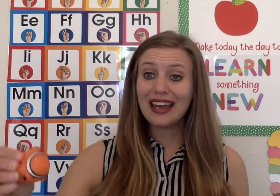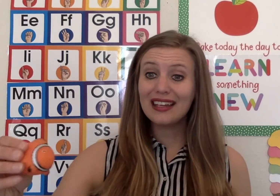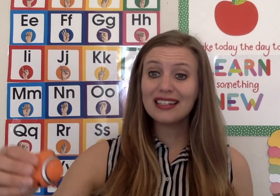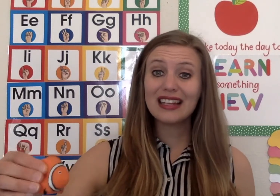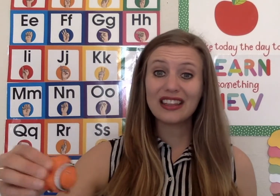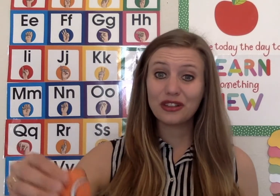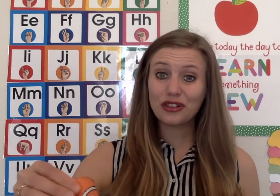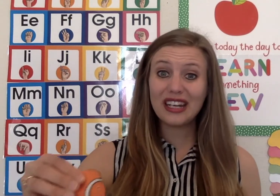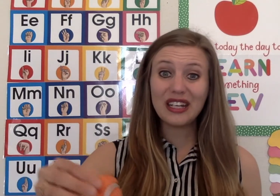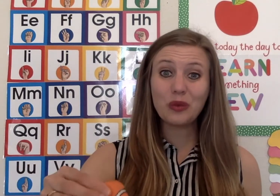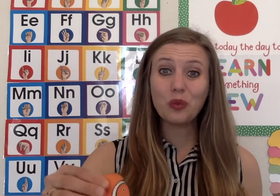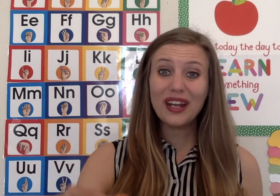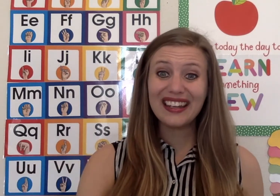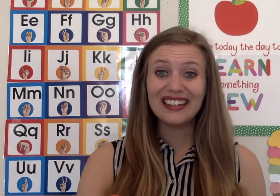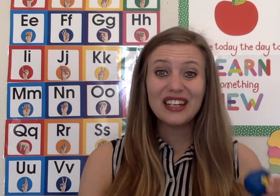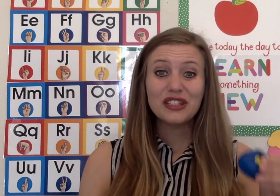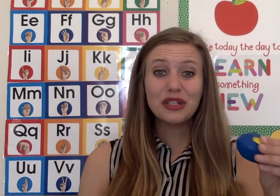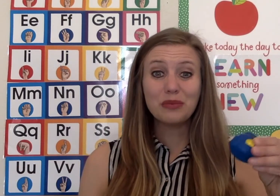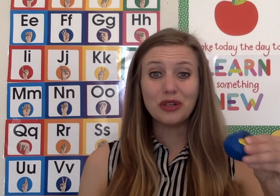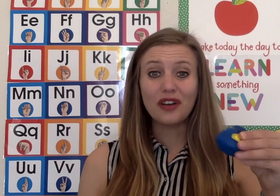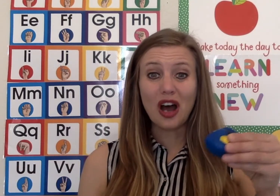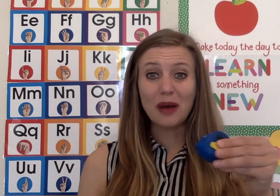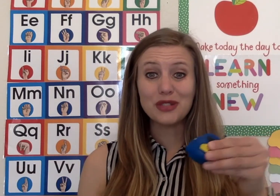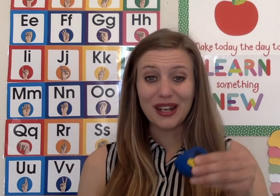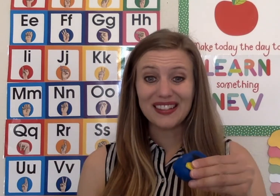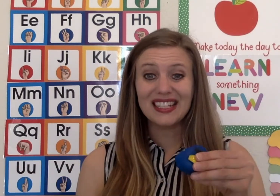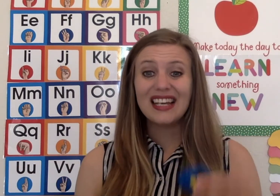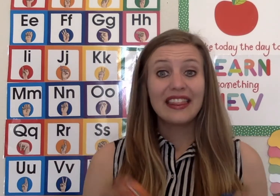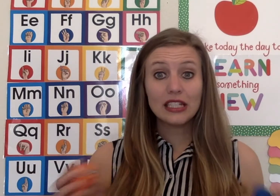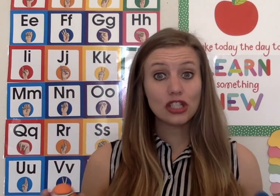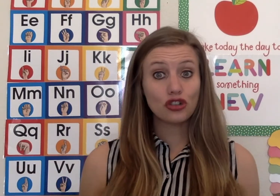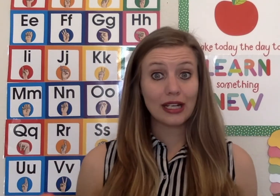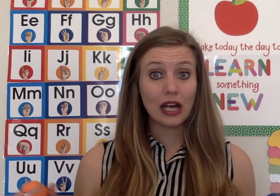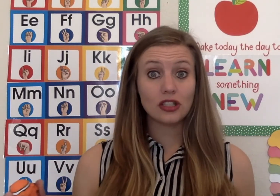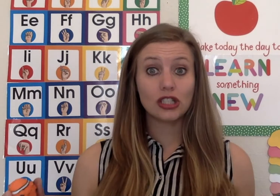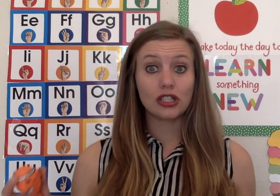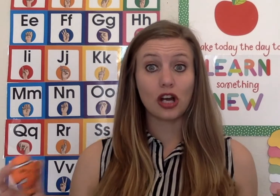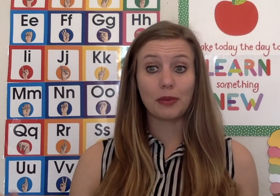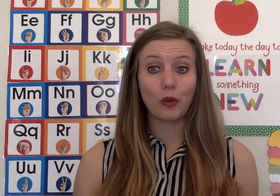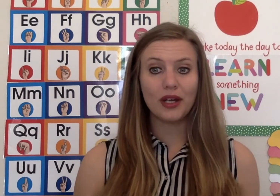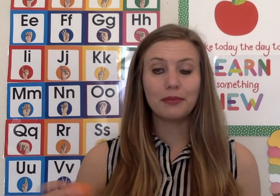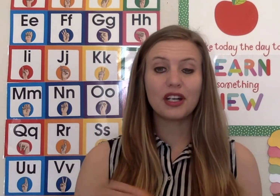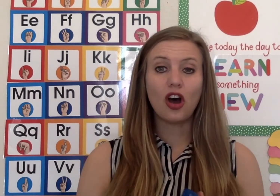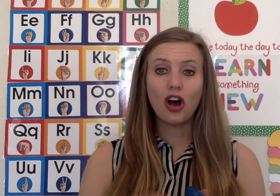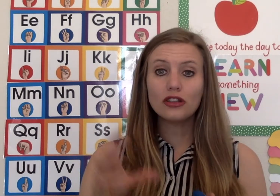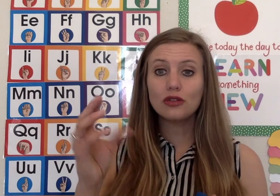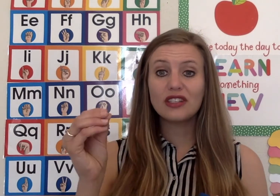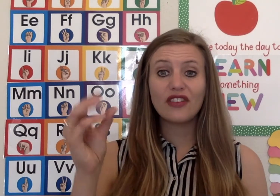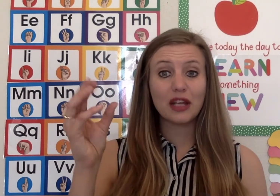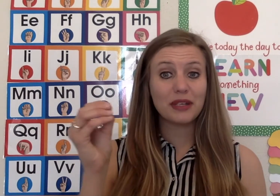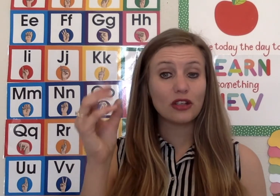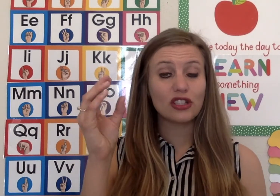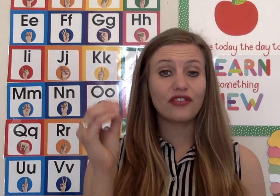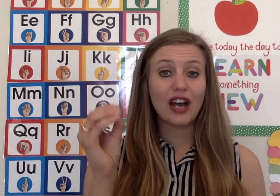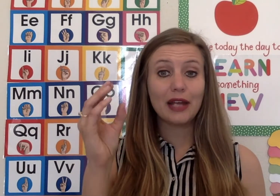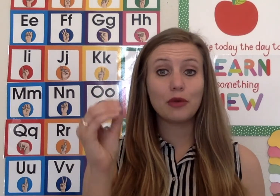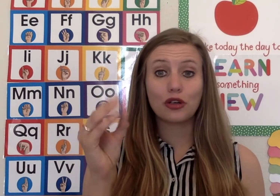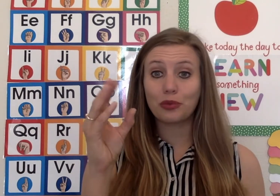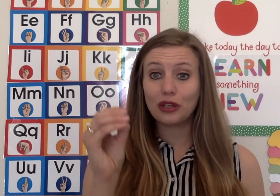like they're creating wind to move objects. This is great not just to talk about wind, but also developing those fine motor pre